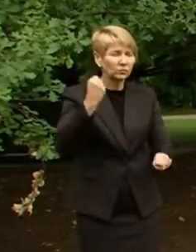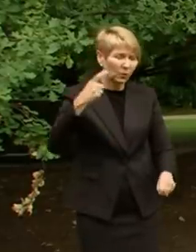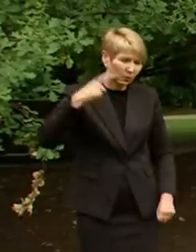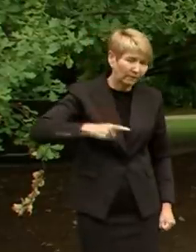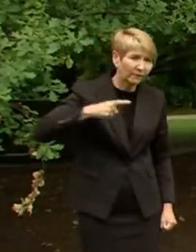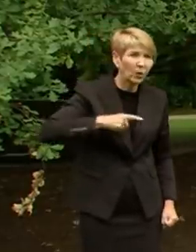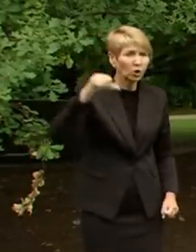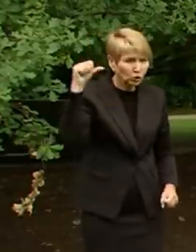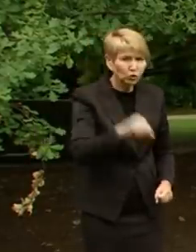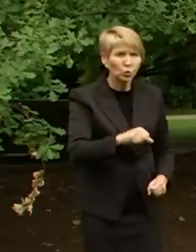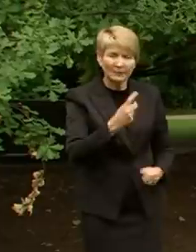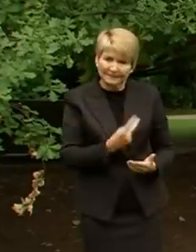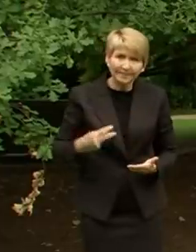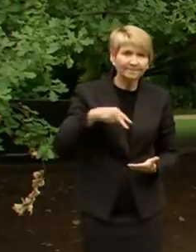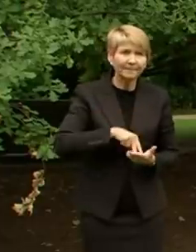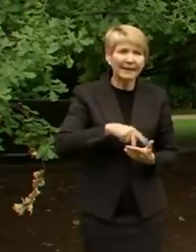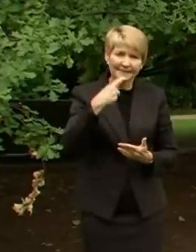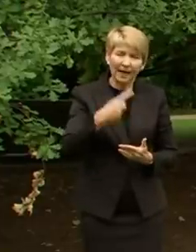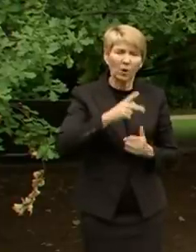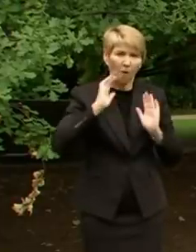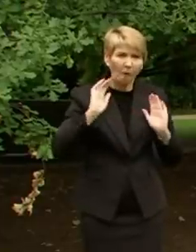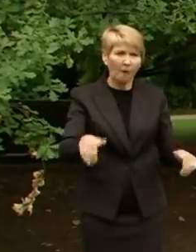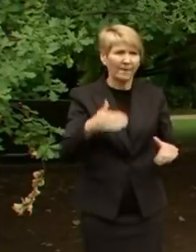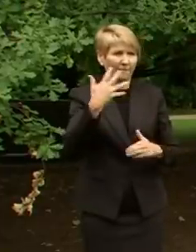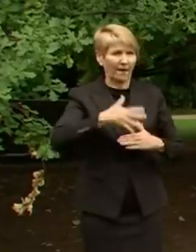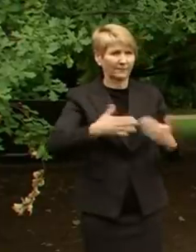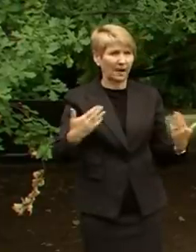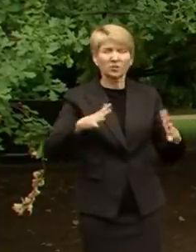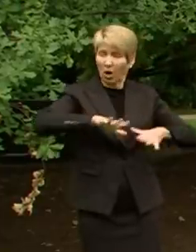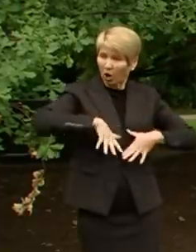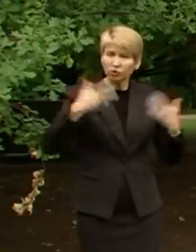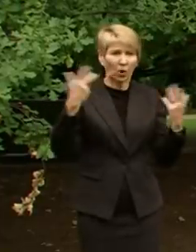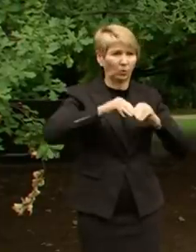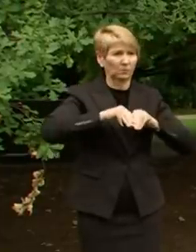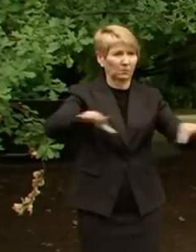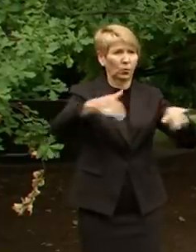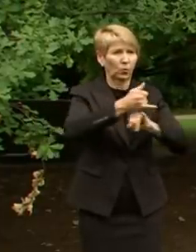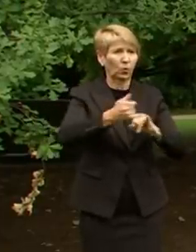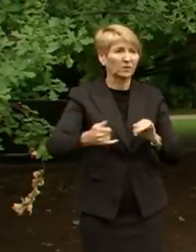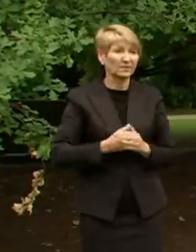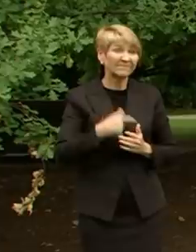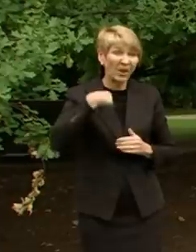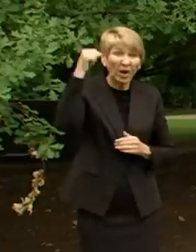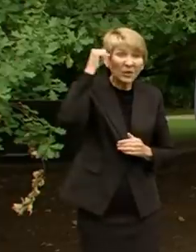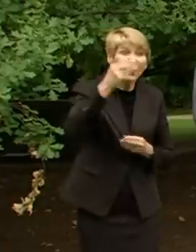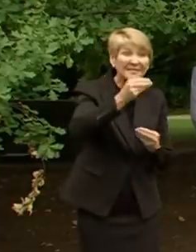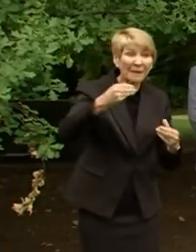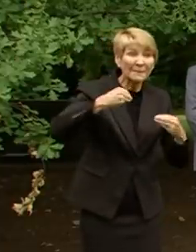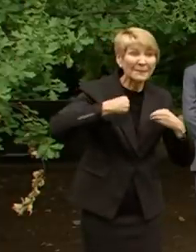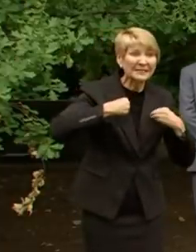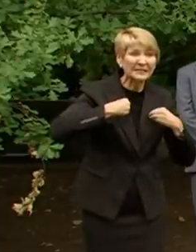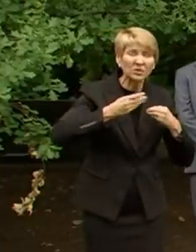a lot of pain out there, and I will have more to say about support for business and support for others who have been negatively impacted by this